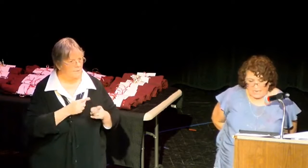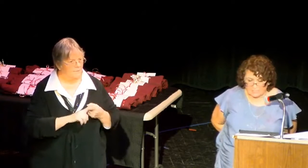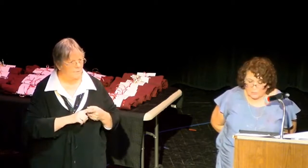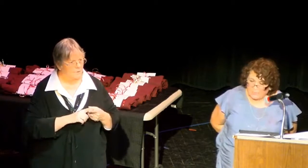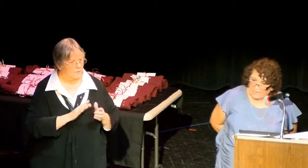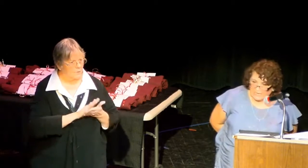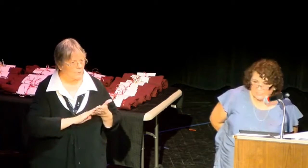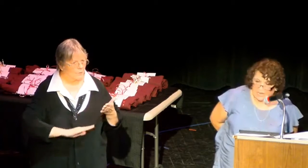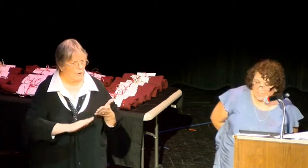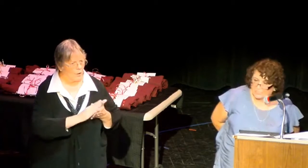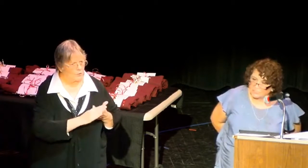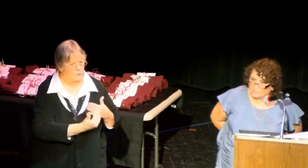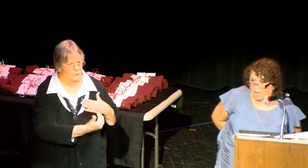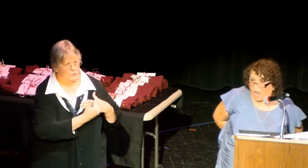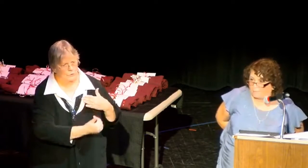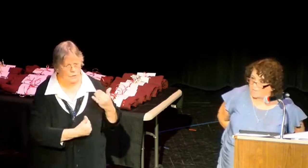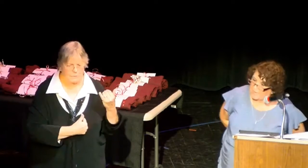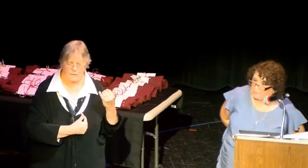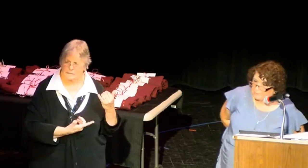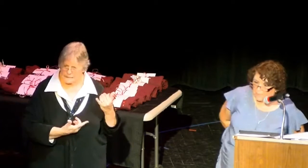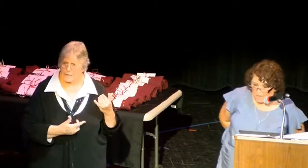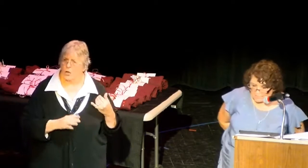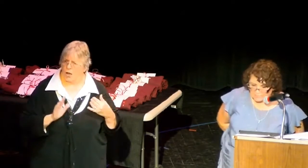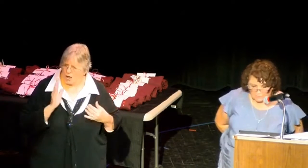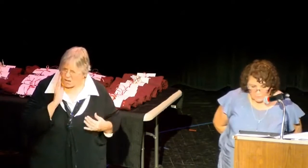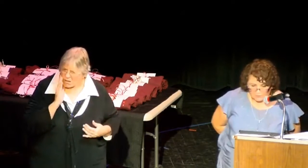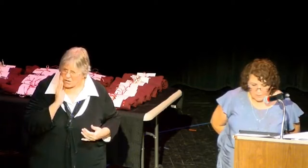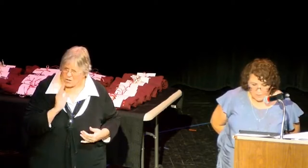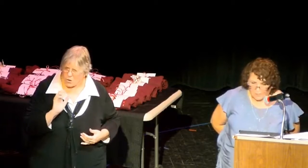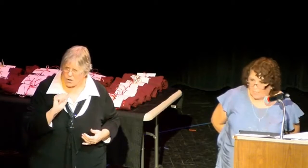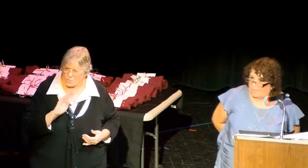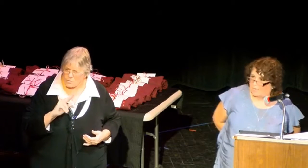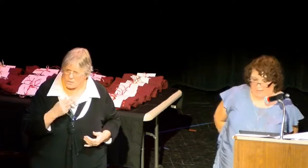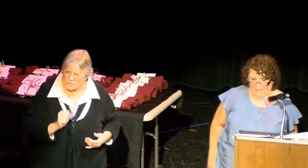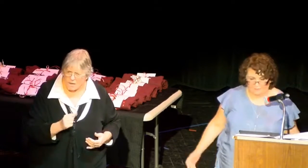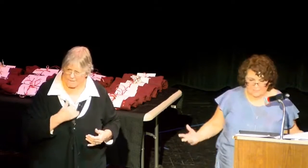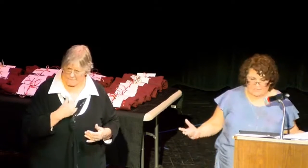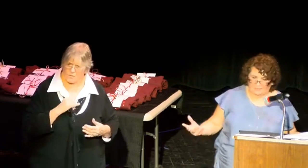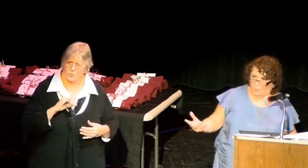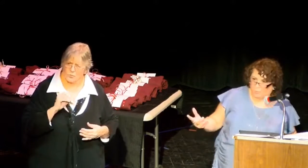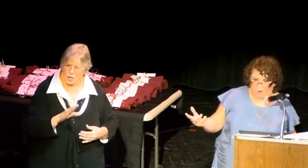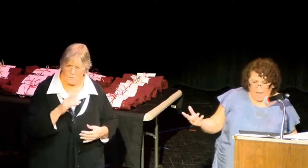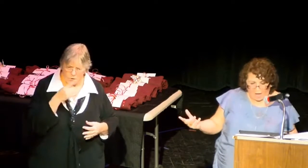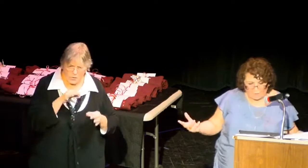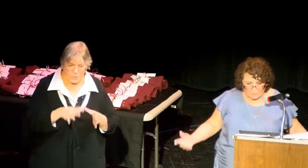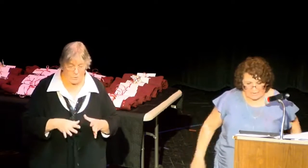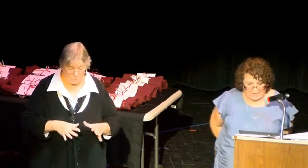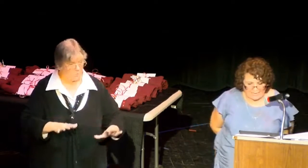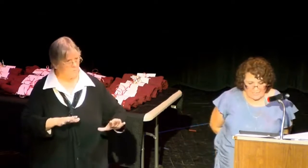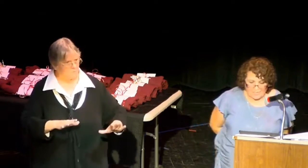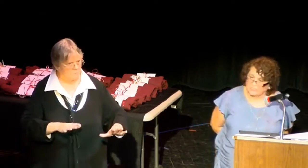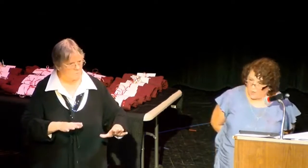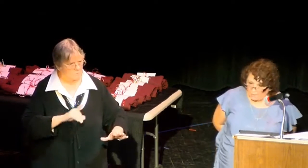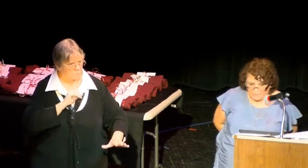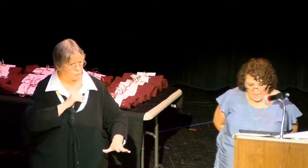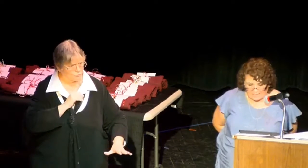me and told me, Hey, Janice, there's a job at Amy Bill High School. I was like, wow, okay.